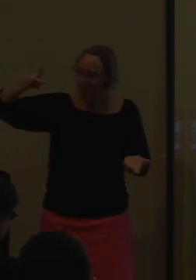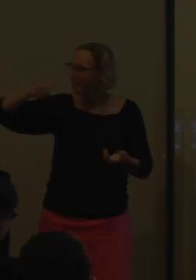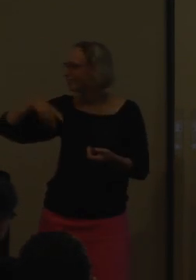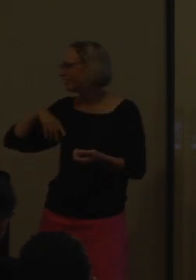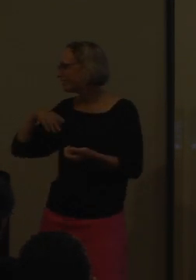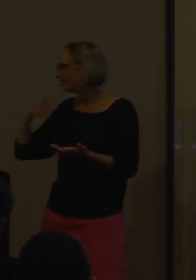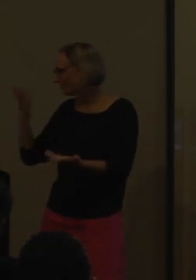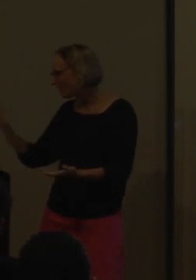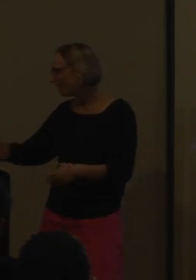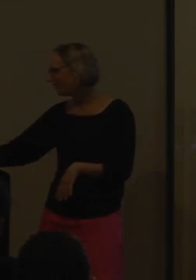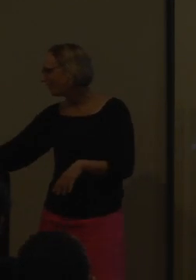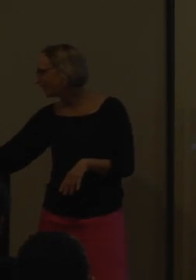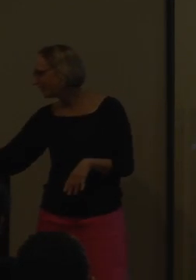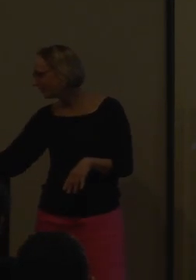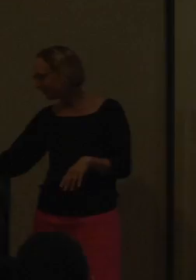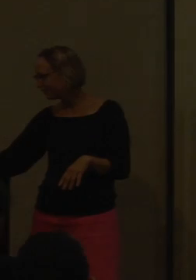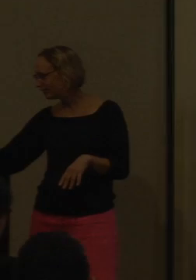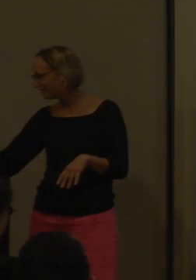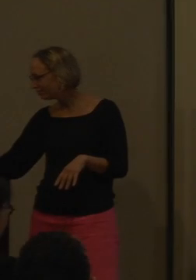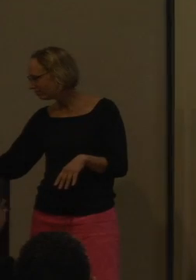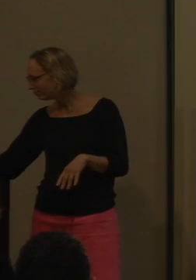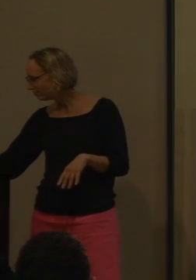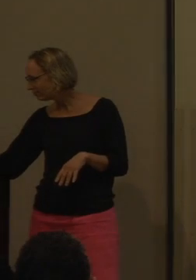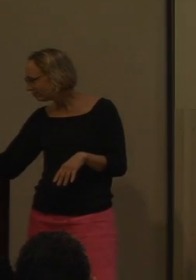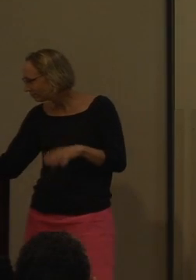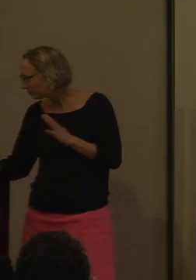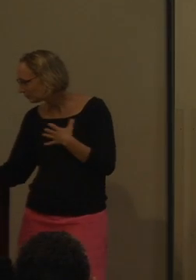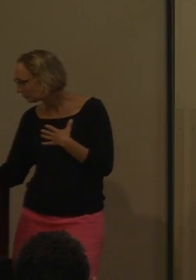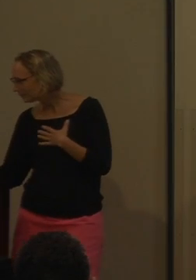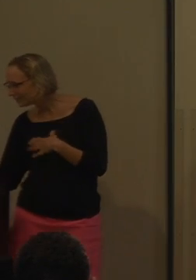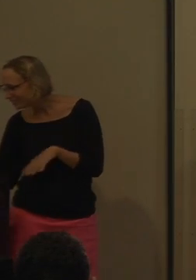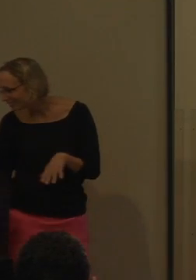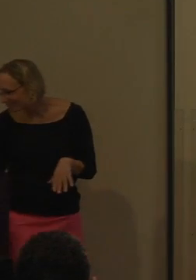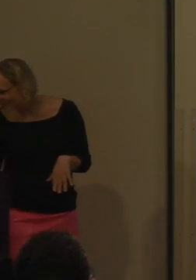sign language is easy. They can learn it at a later age is commonly what people think. Whoops.